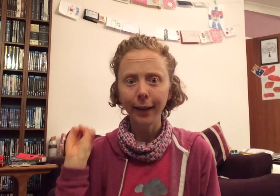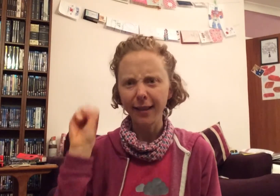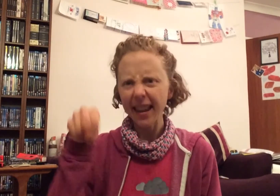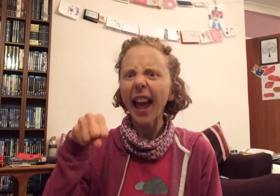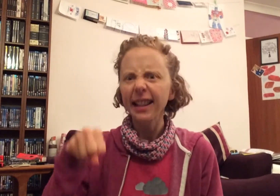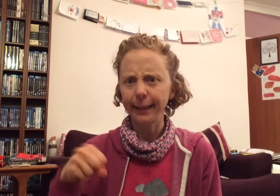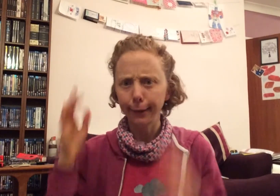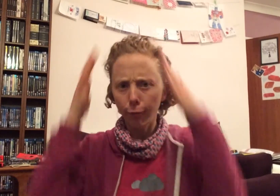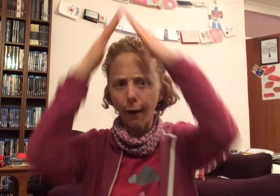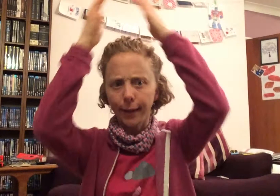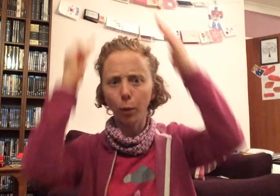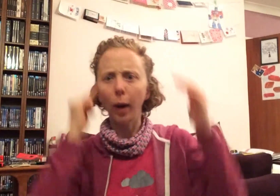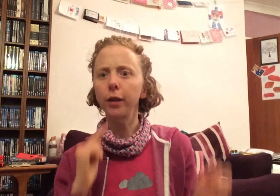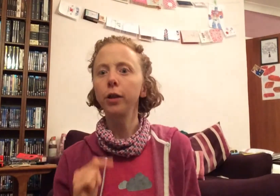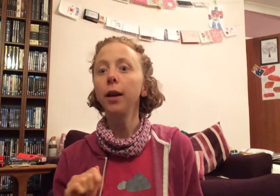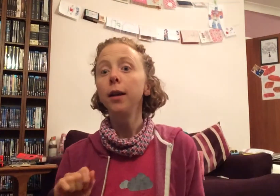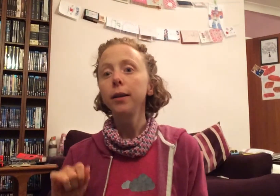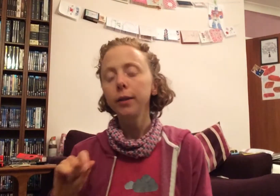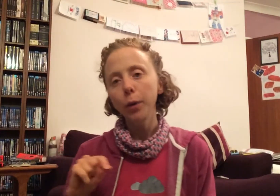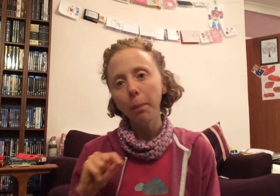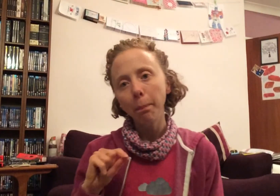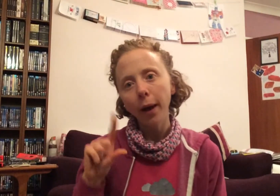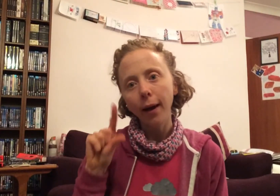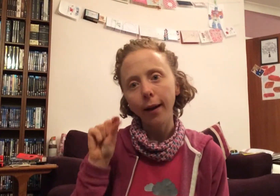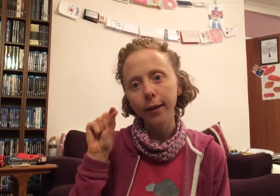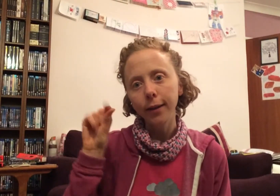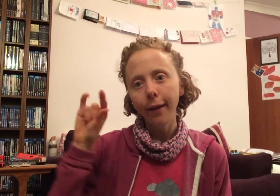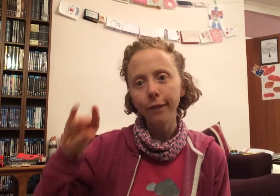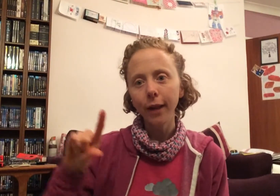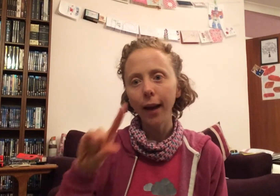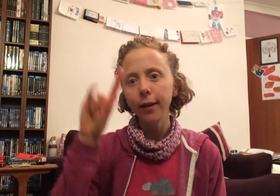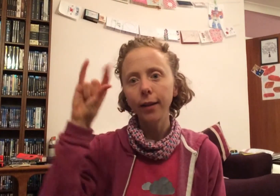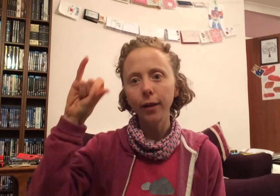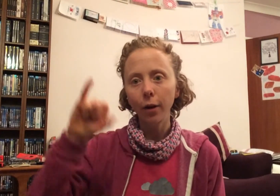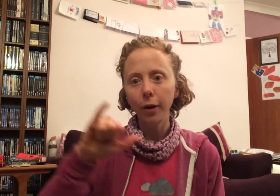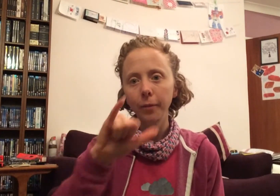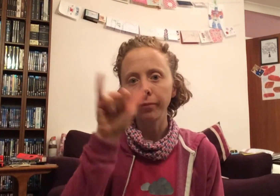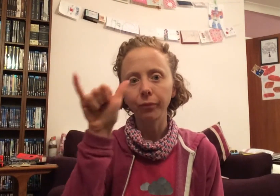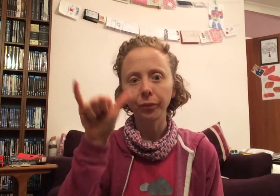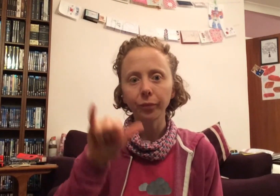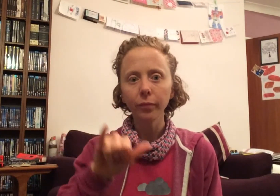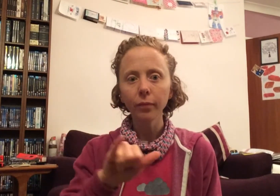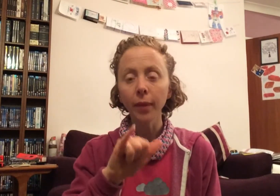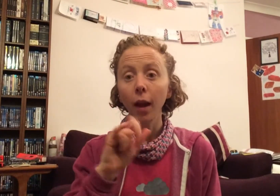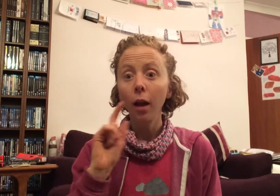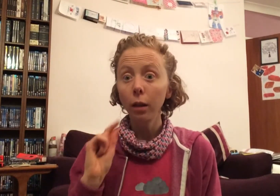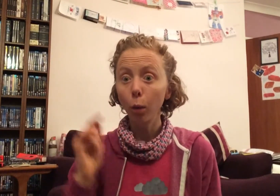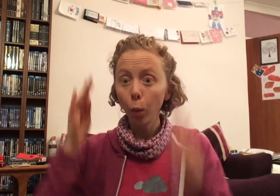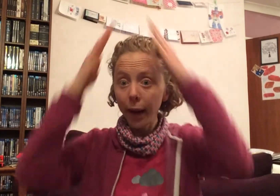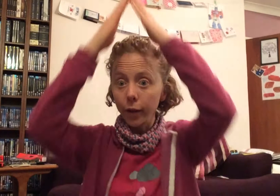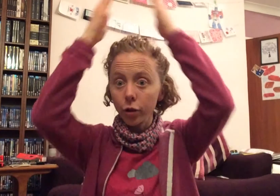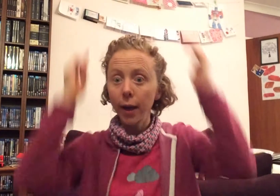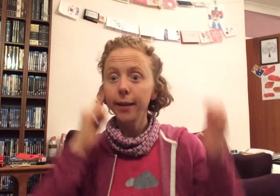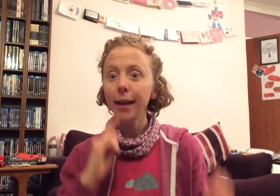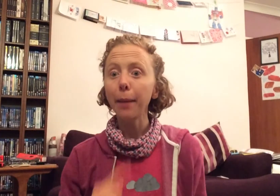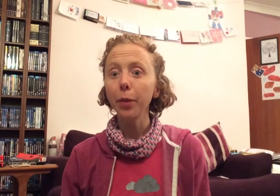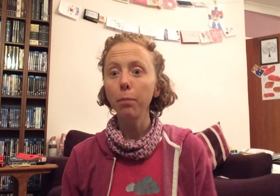Yes, cried the witch, so the bird fluttered on. The witch tapped the